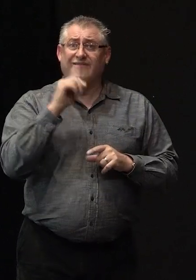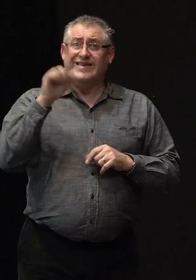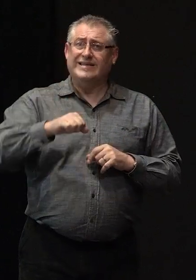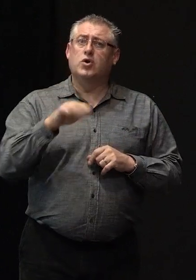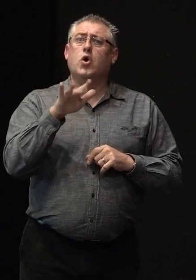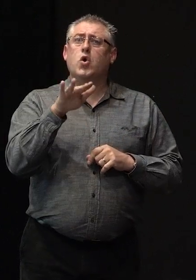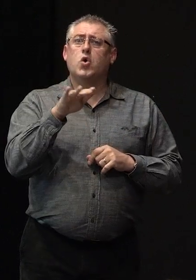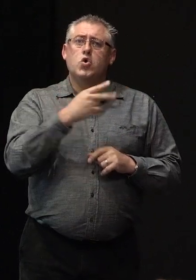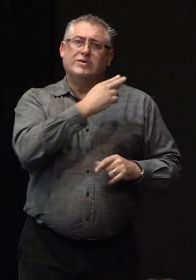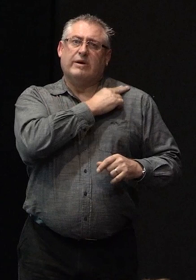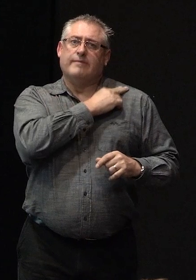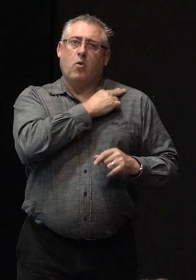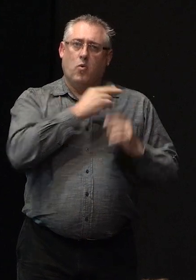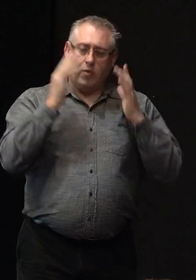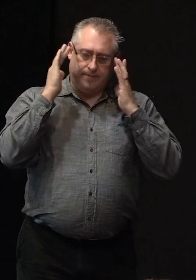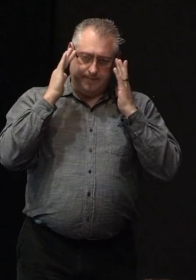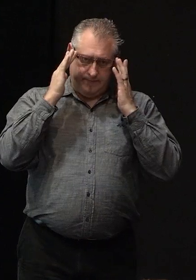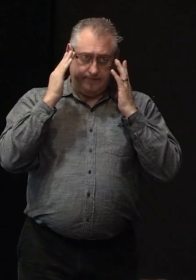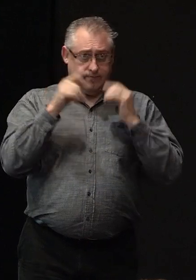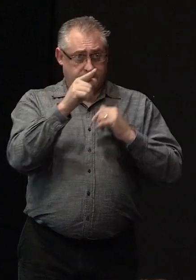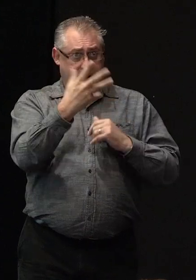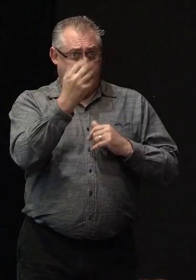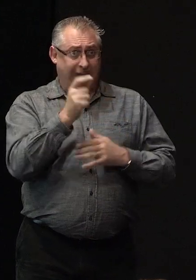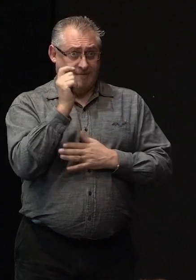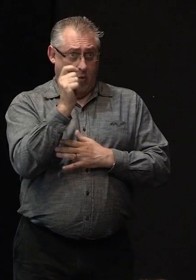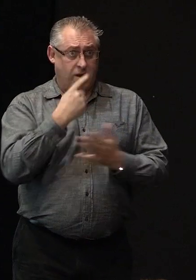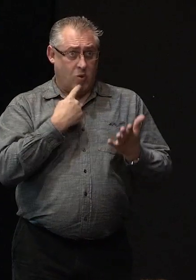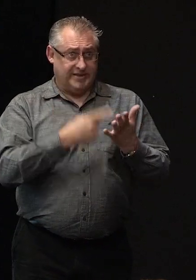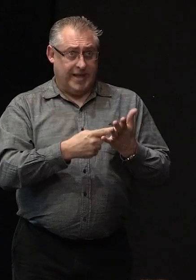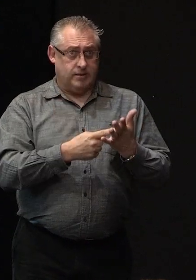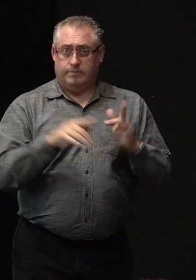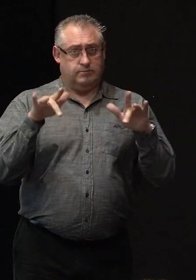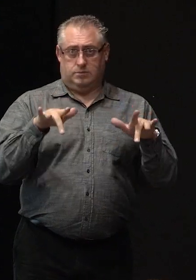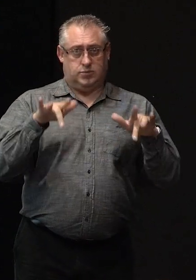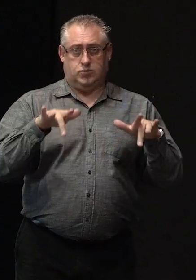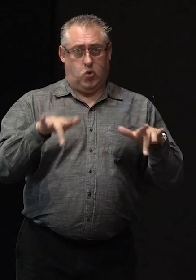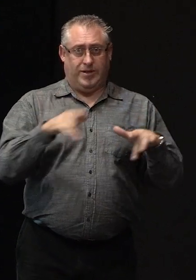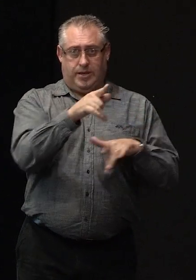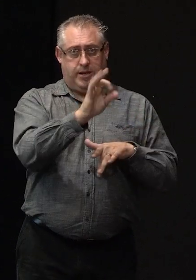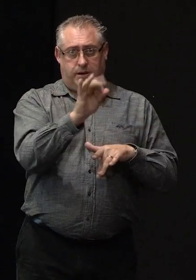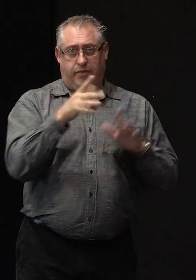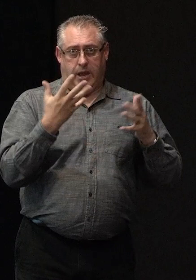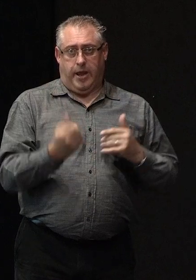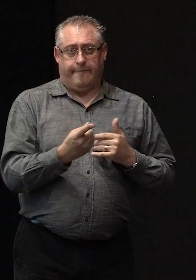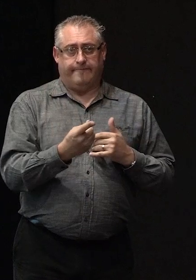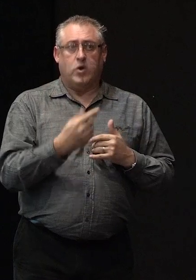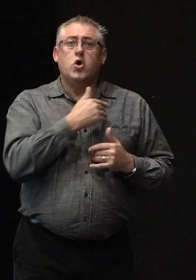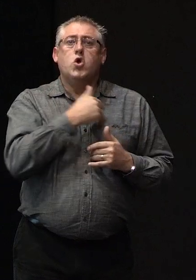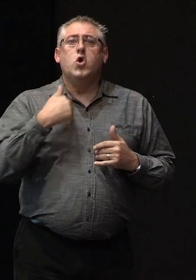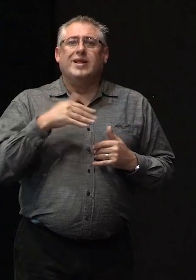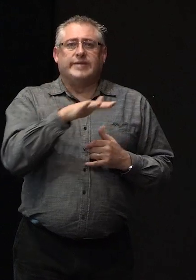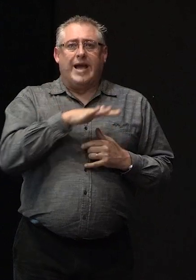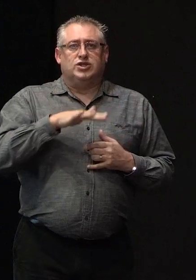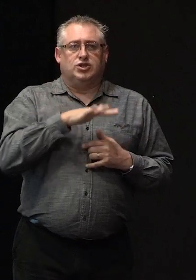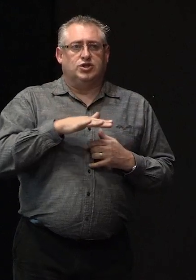okay so presumably you've got a building consent for this not yet we're in the early stage we've